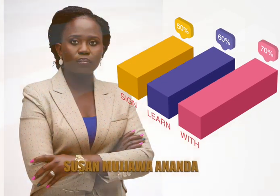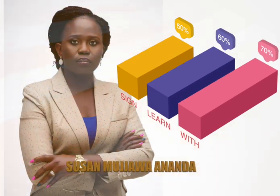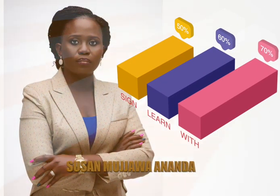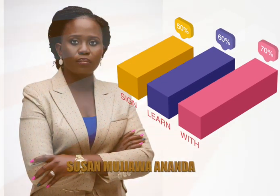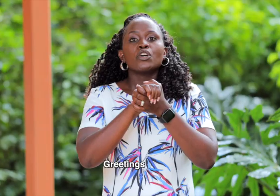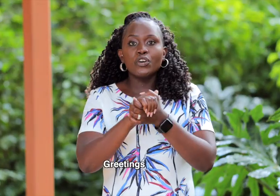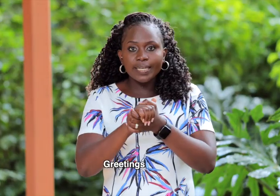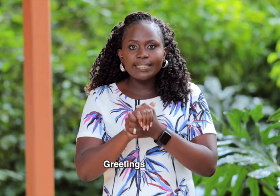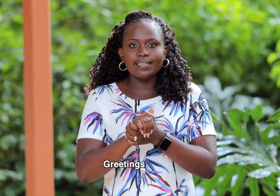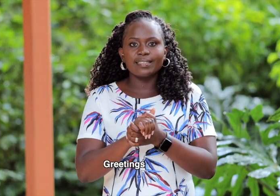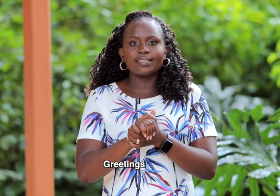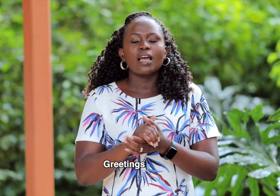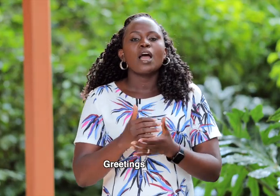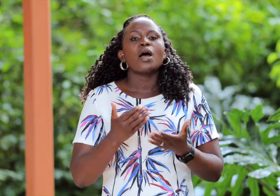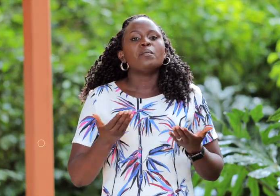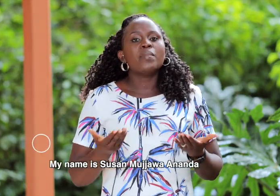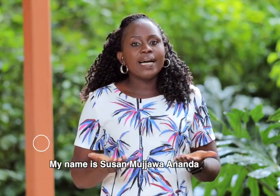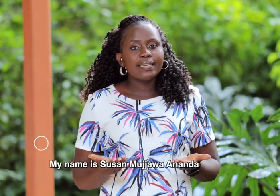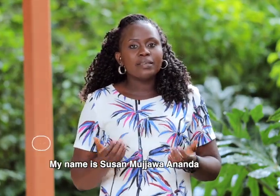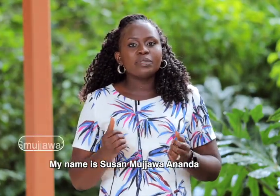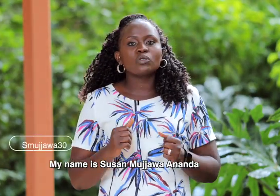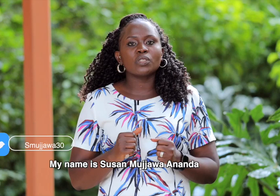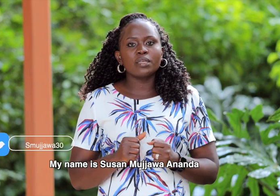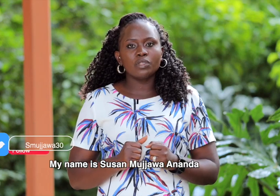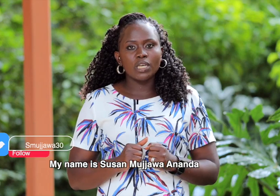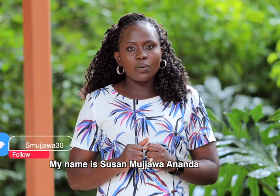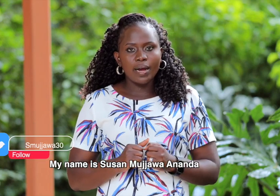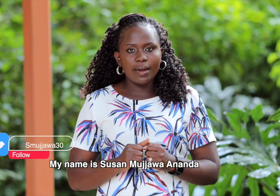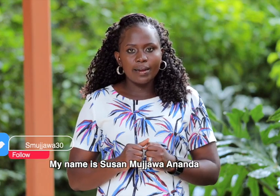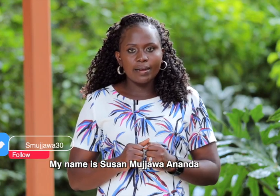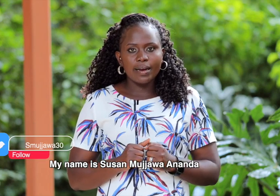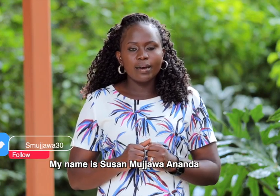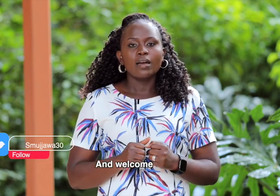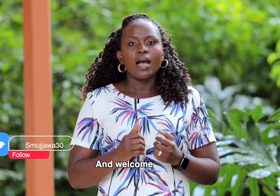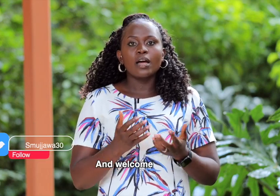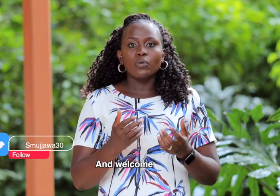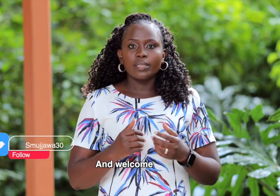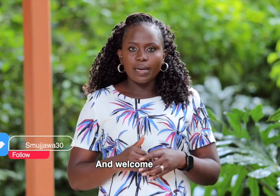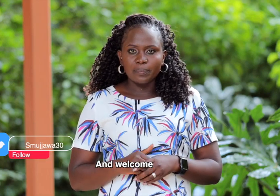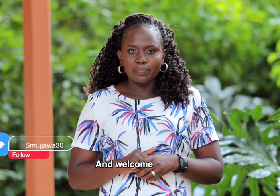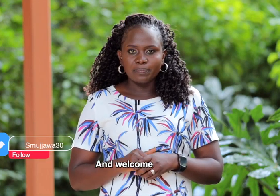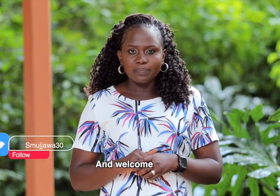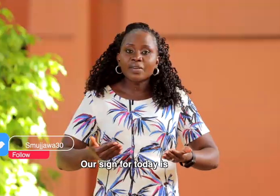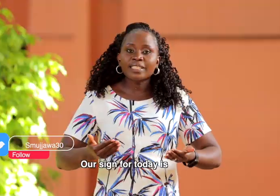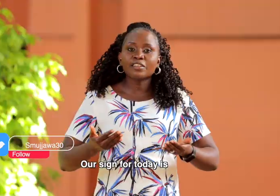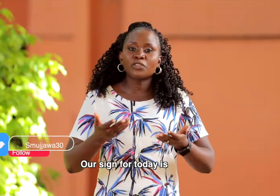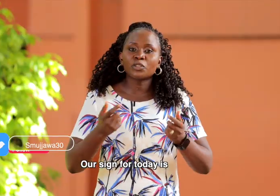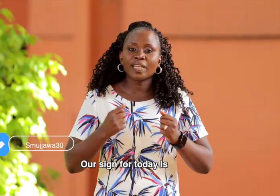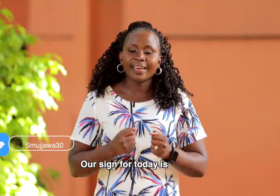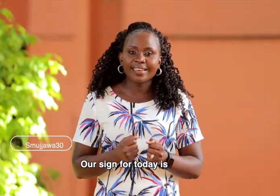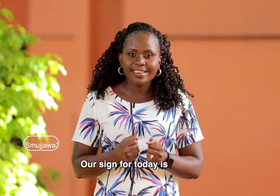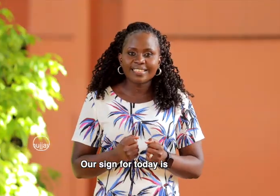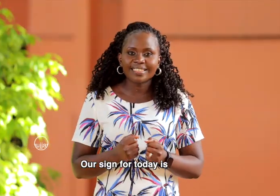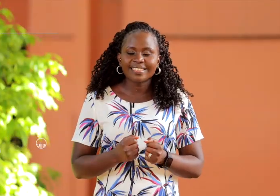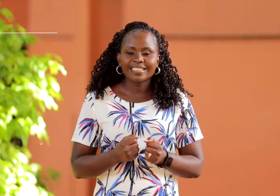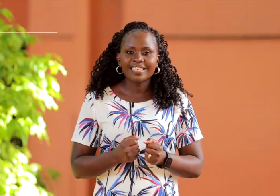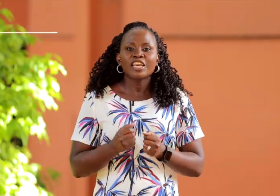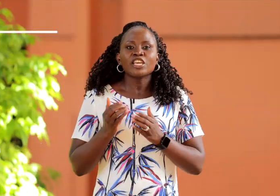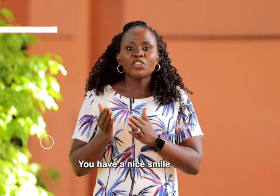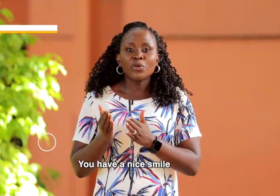Greetings Greetings My name is Susan Mujawa Ananda And welcome Our sign for today is You